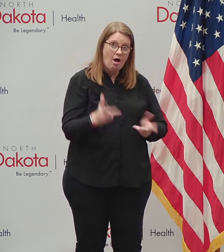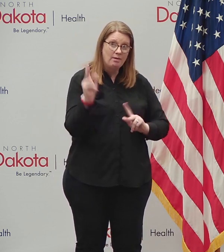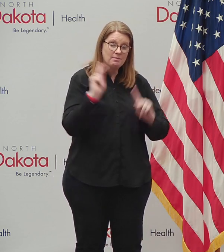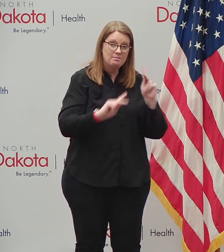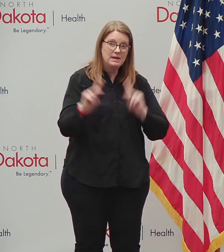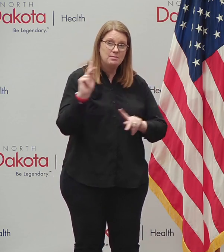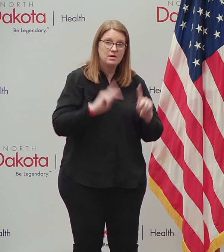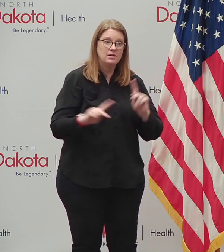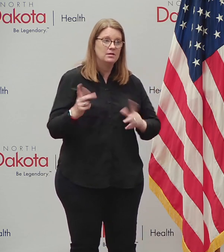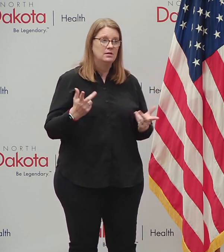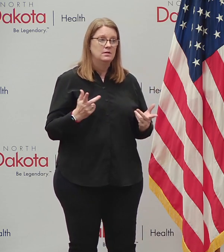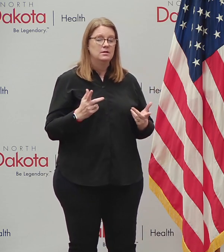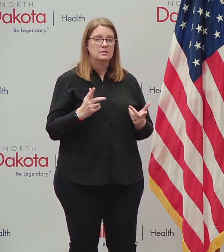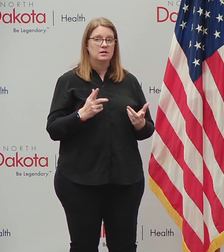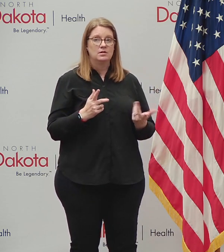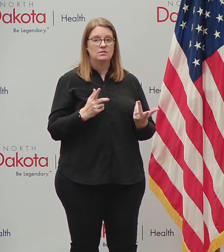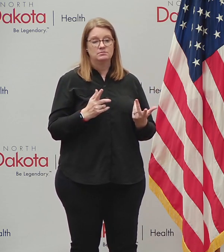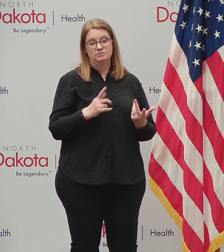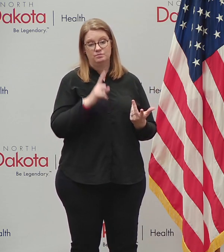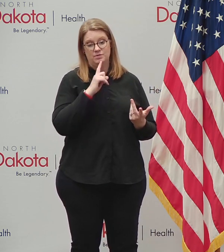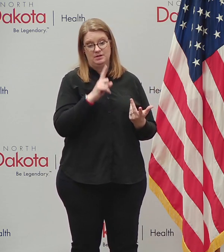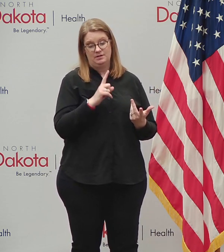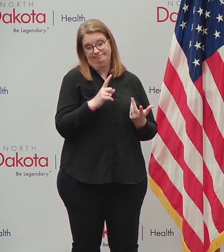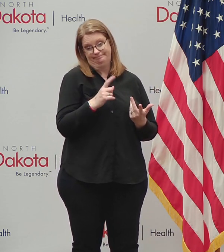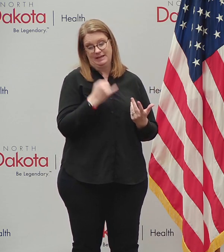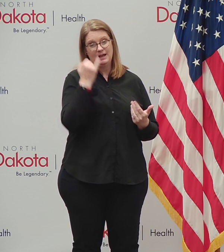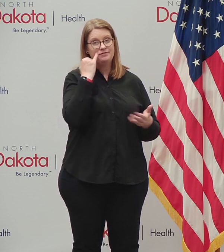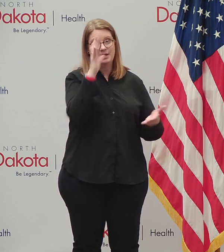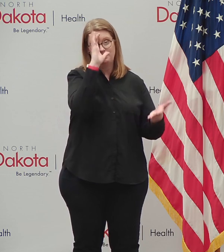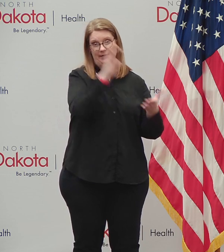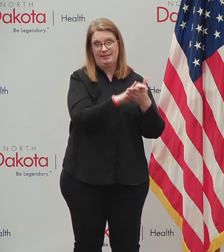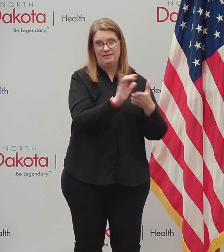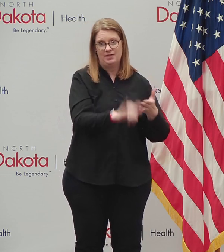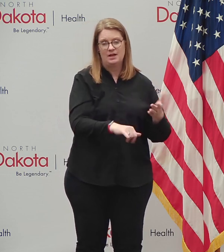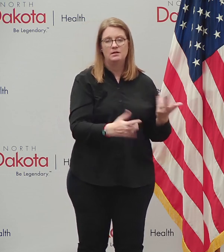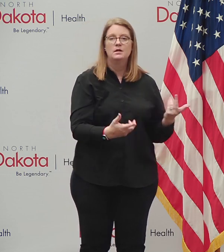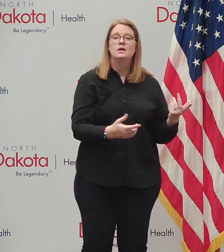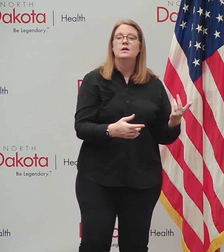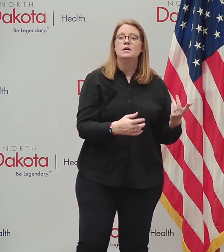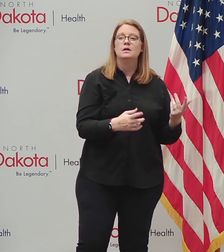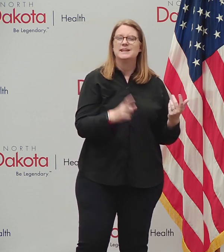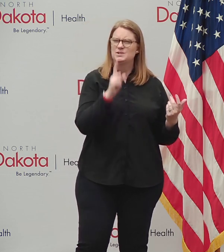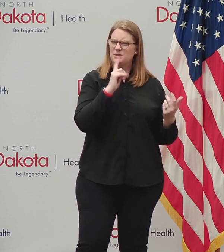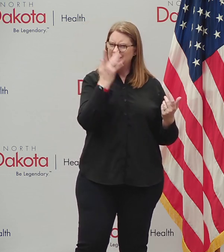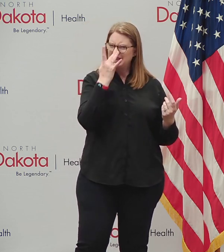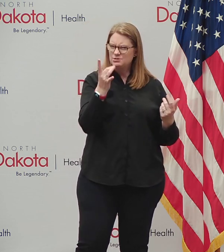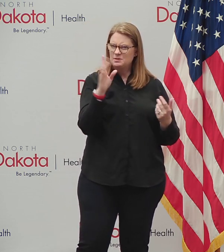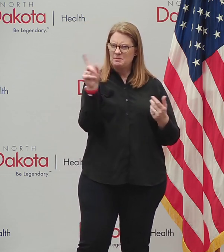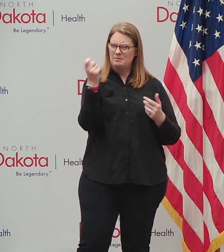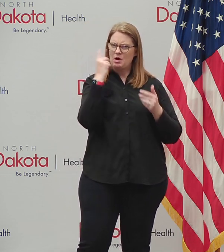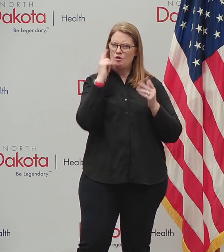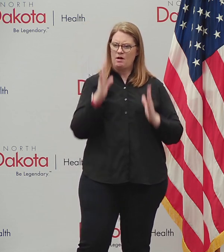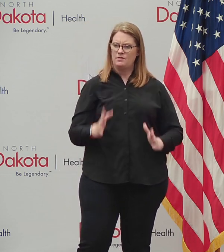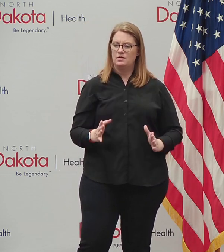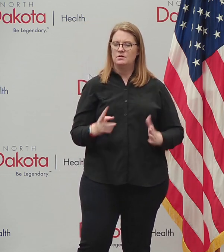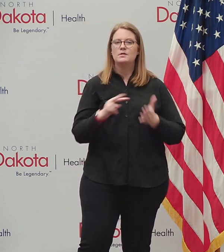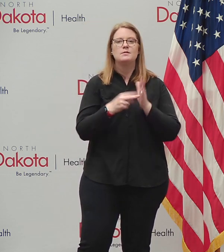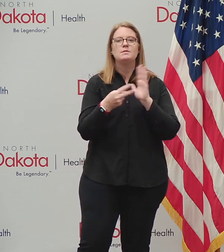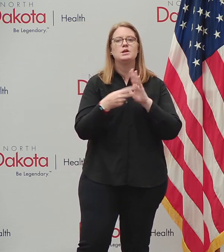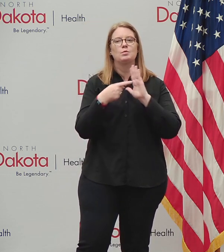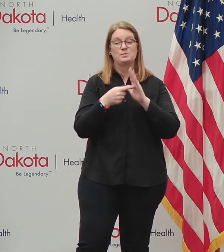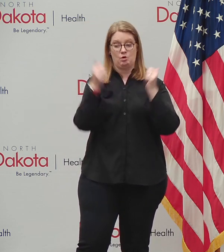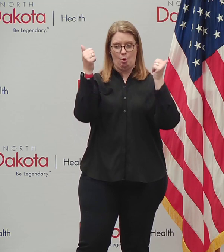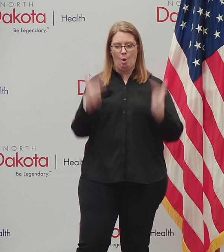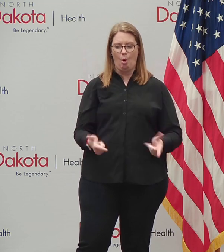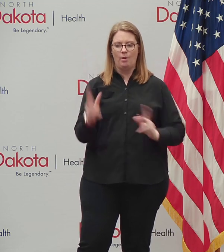whatever their belief system is. And, and that's one of the interesting things about, uh, being governor is you represent every citizen in the